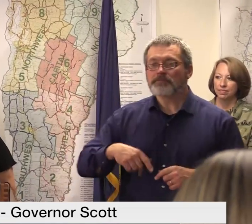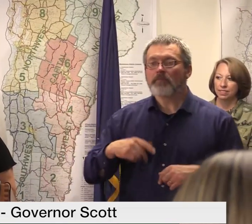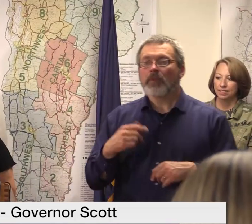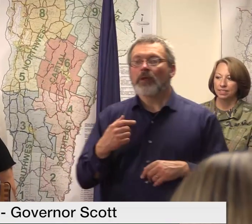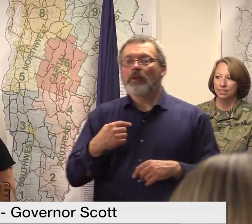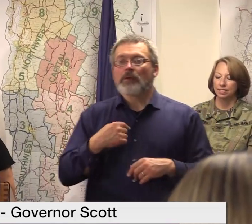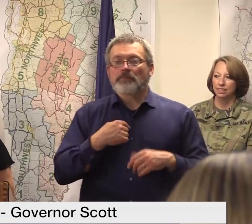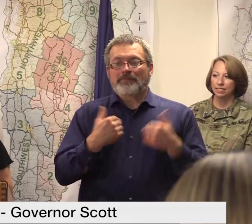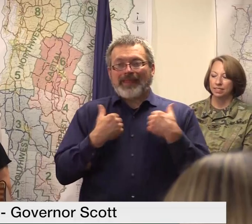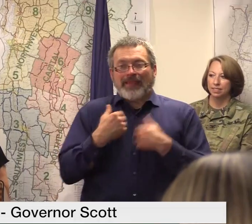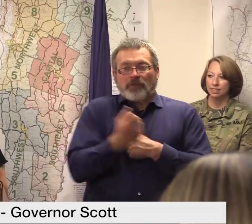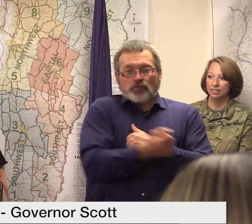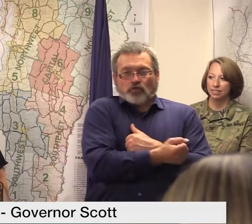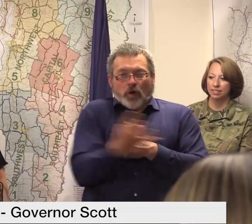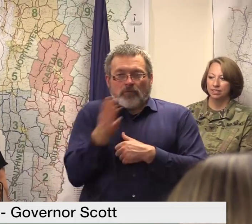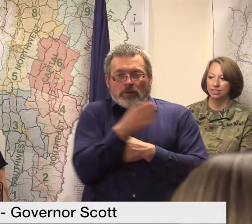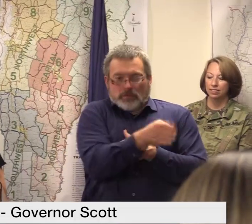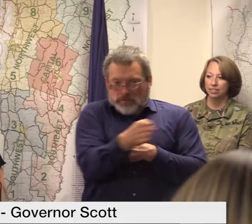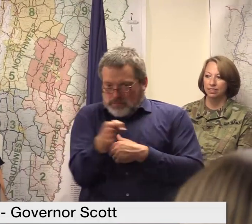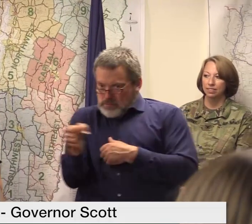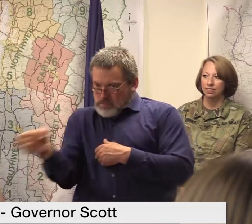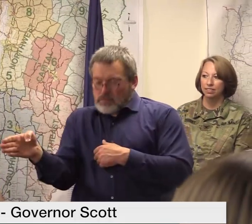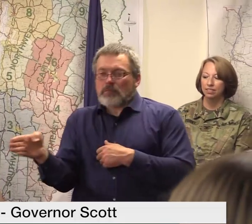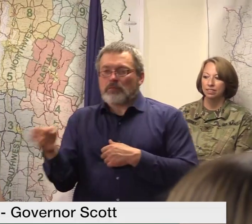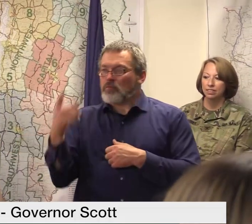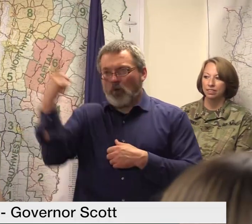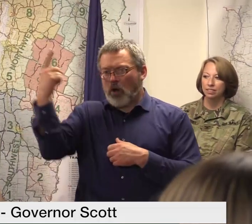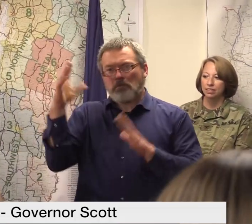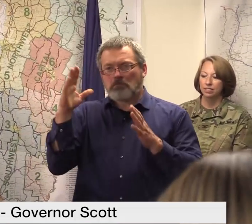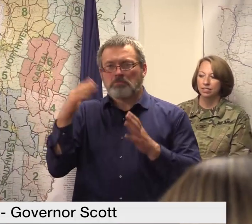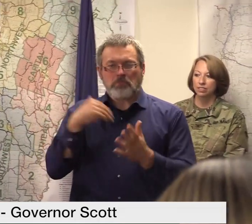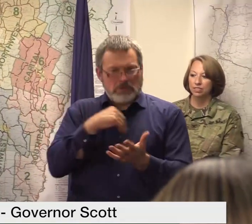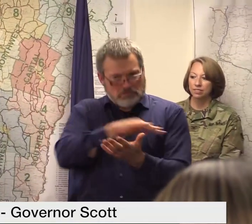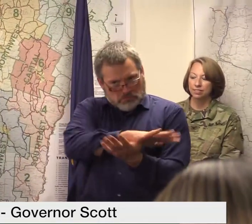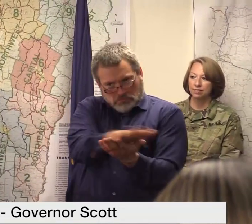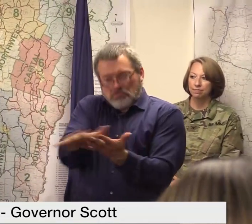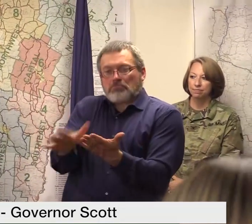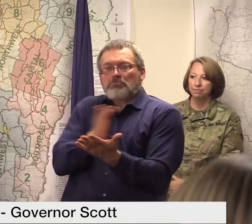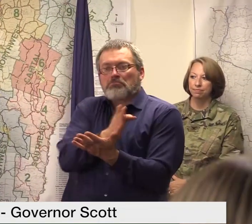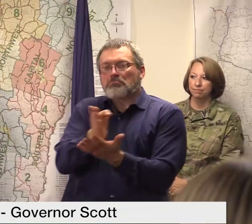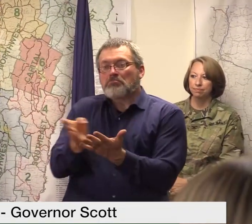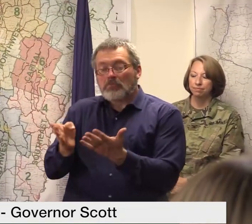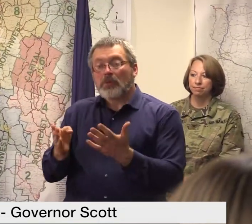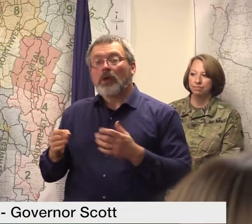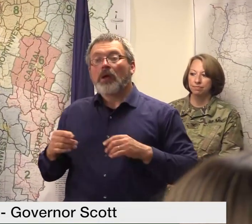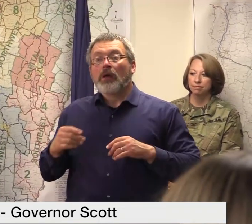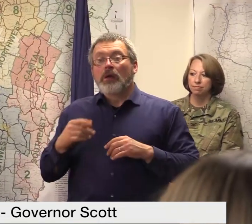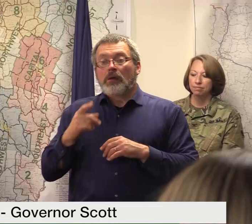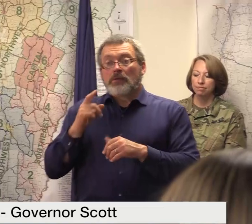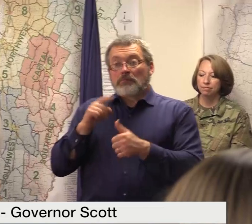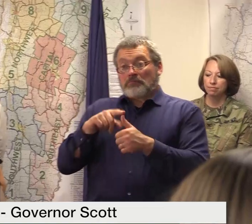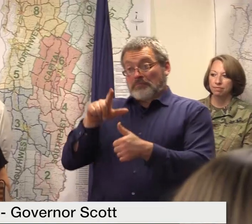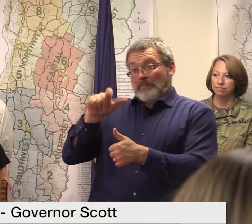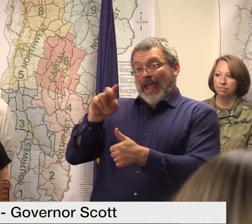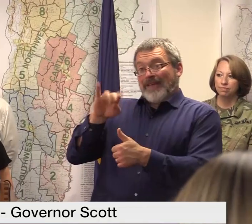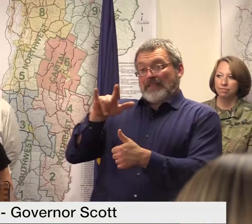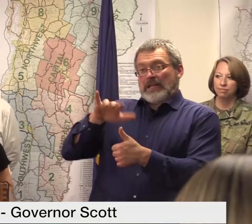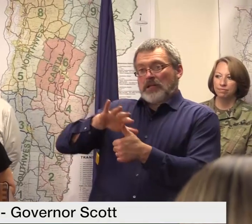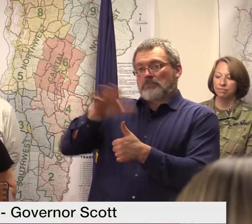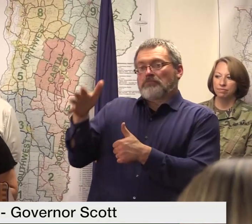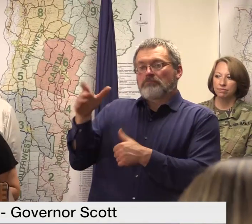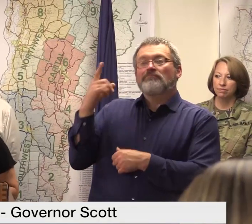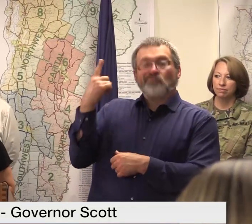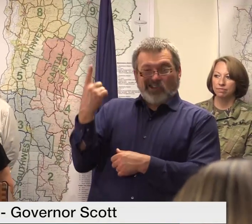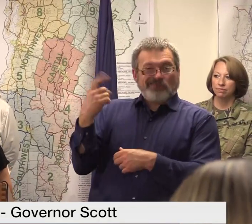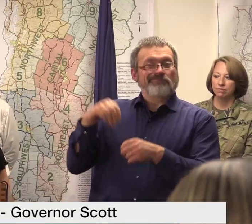debris management uh strategies that are being deployed the governor's correct though coventry is our only landfill and to the extent there's material that needs